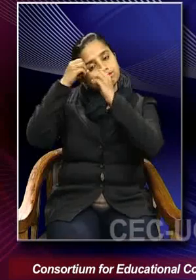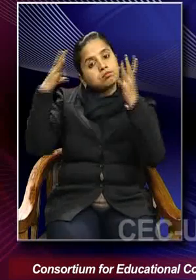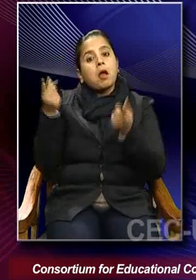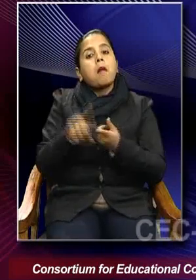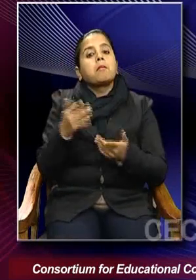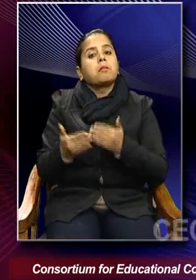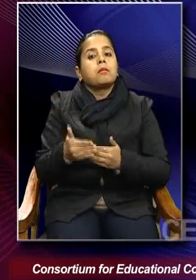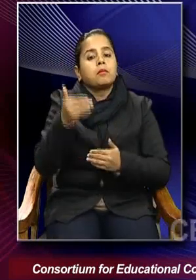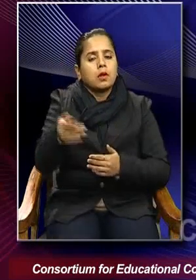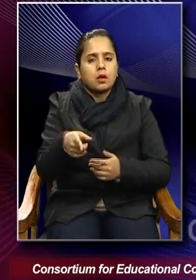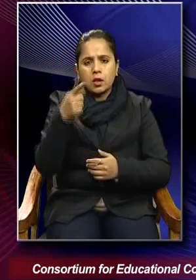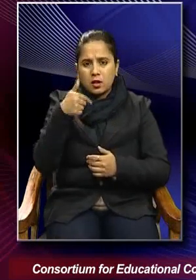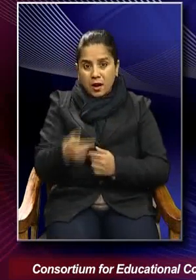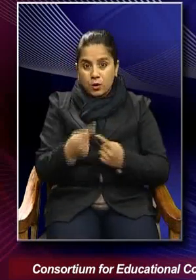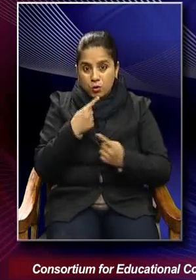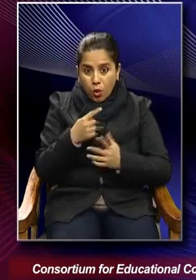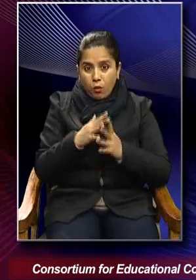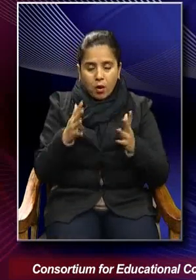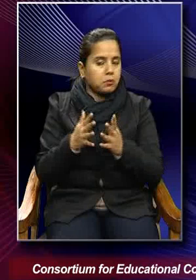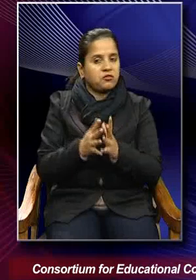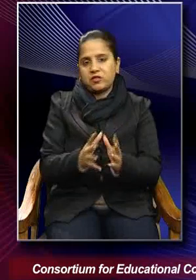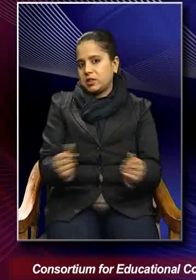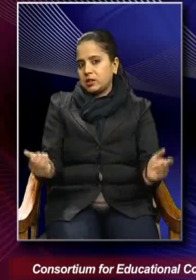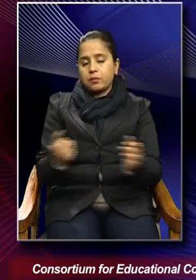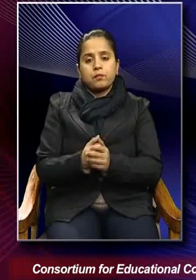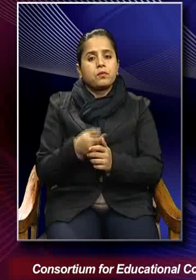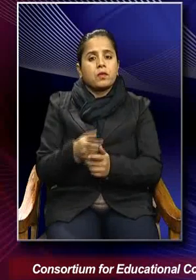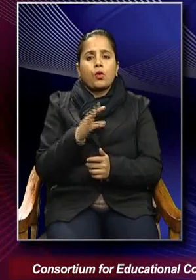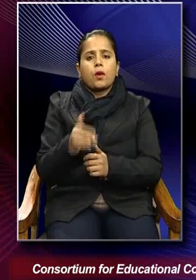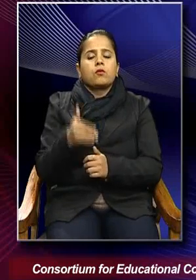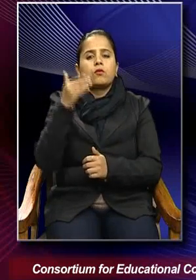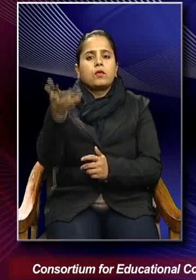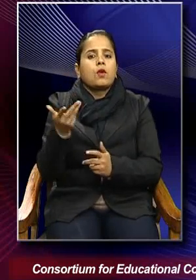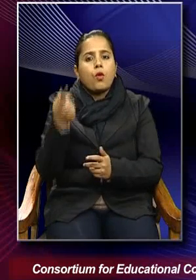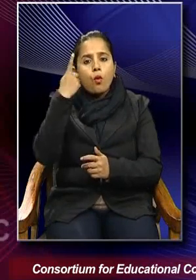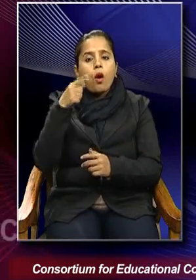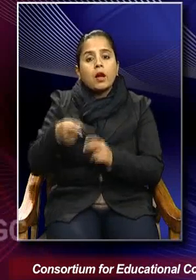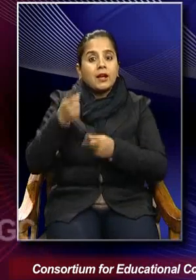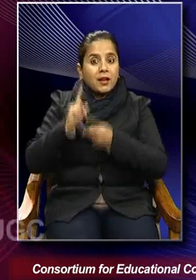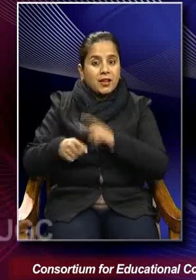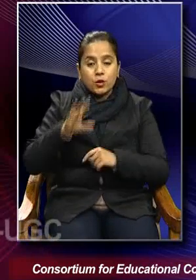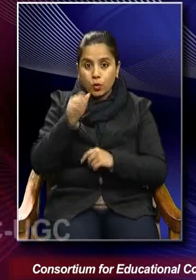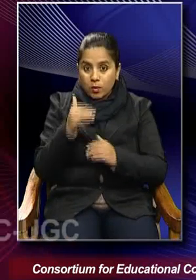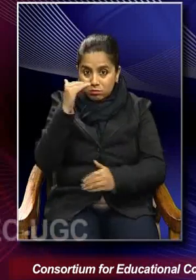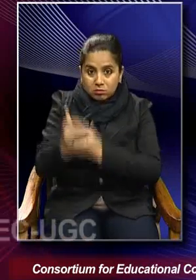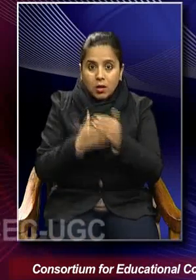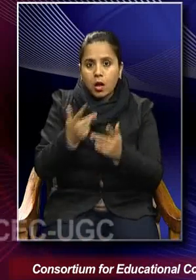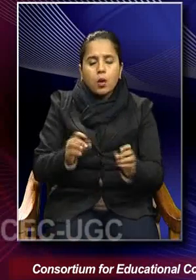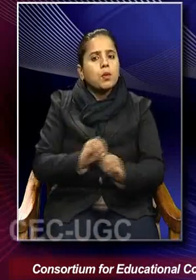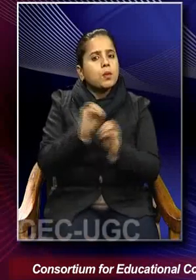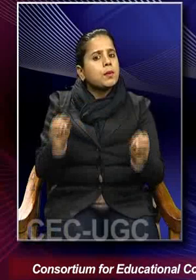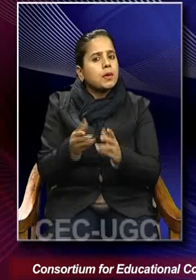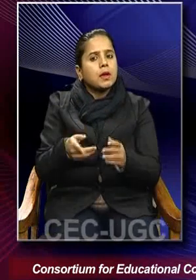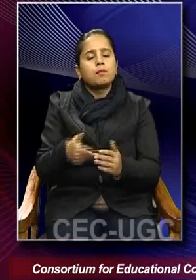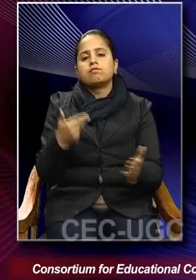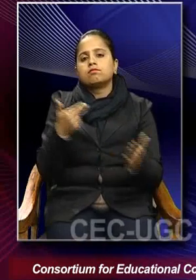as end of history as well, right? So, there is no fuel for history to progress, and therefore, that would